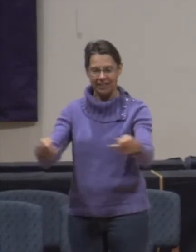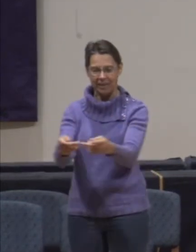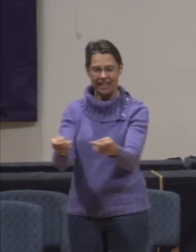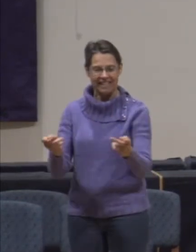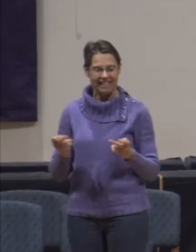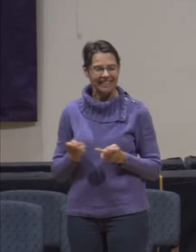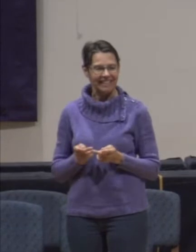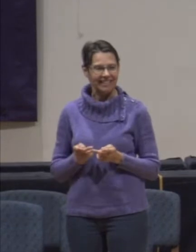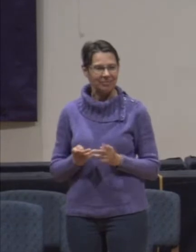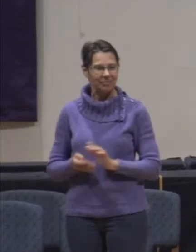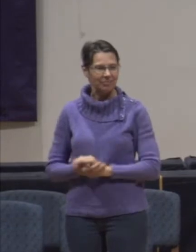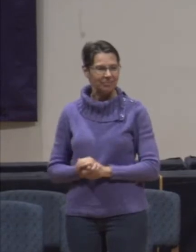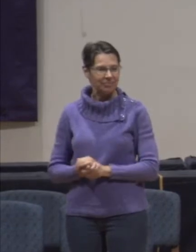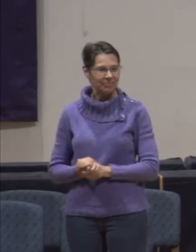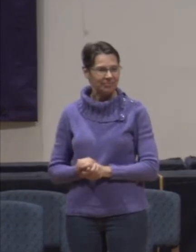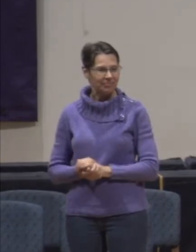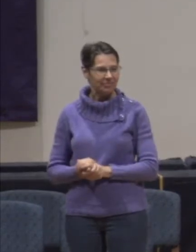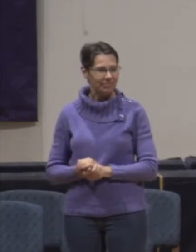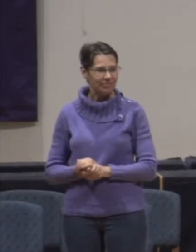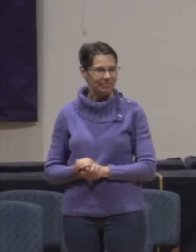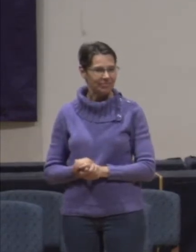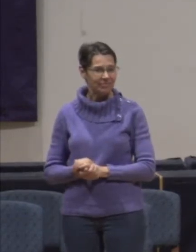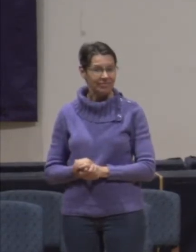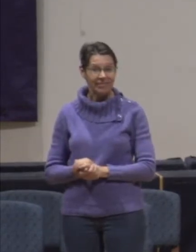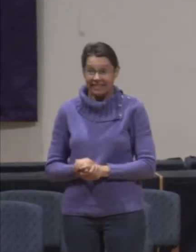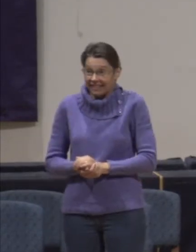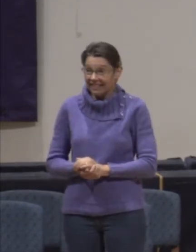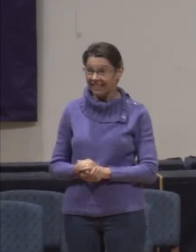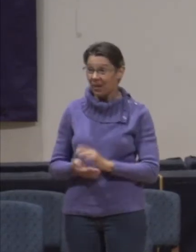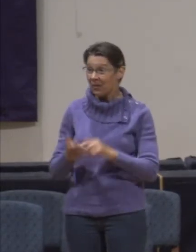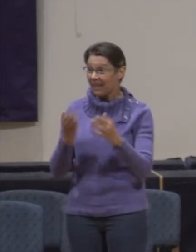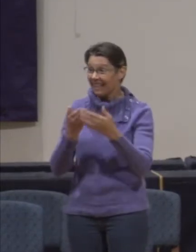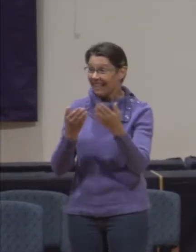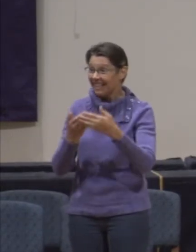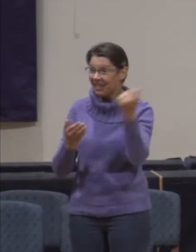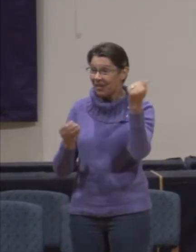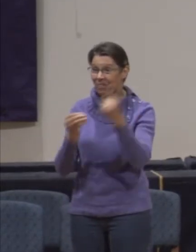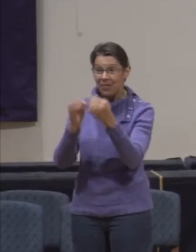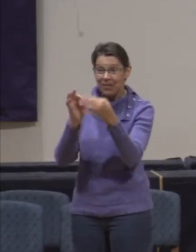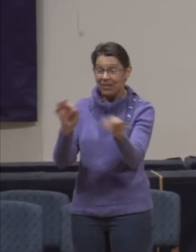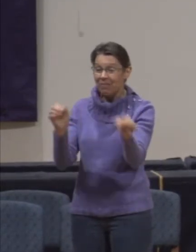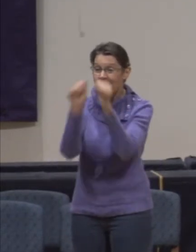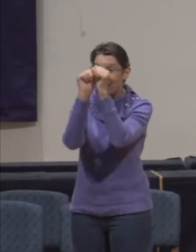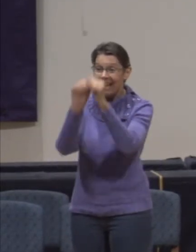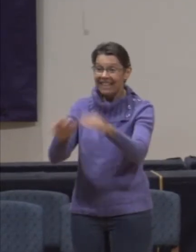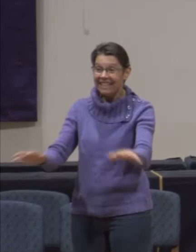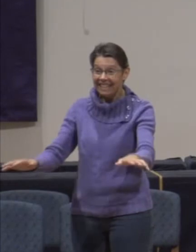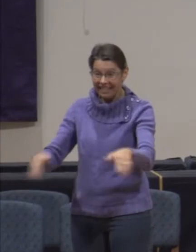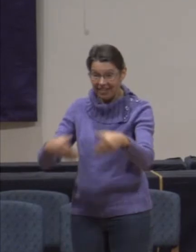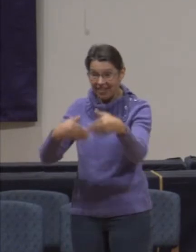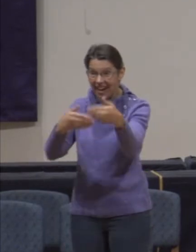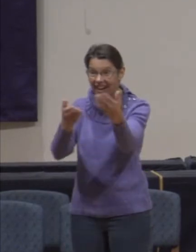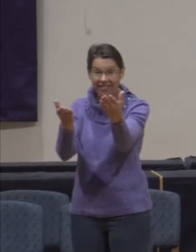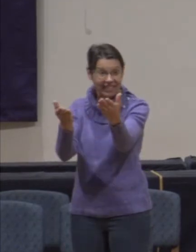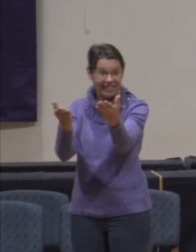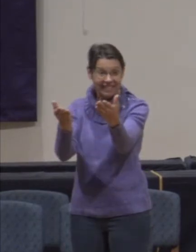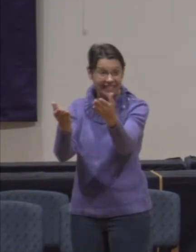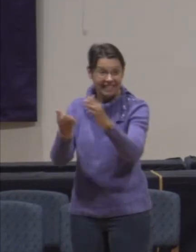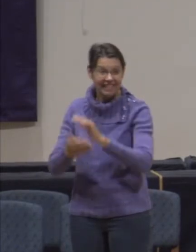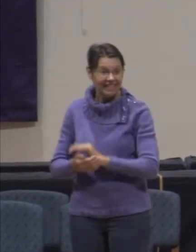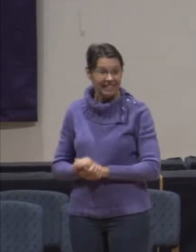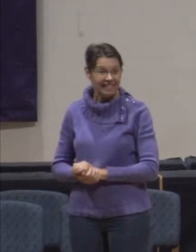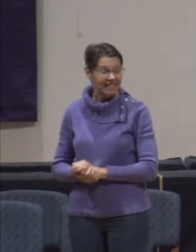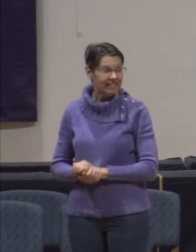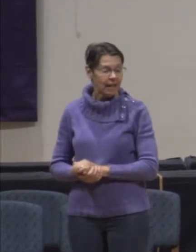Because what easier and more simple blessing is there to offer? We need not to take